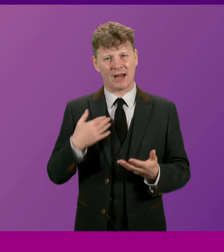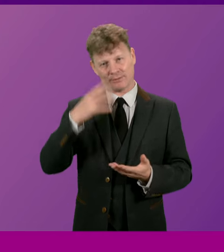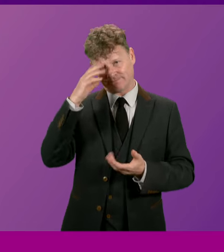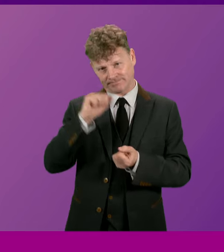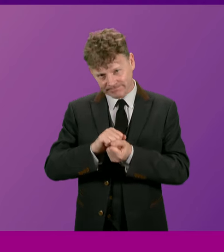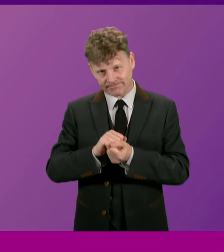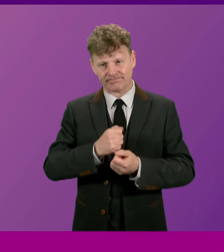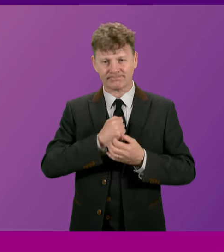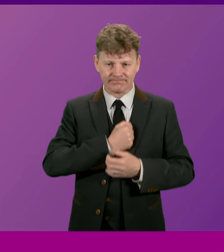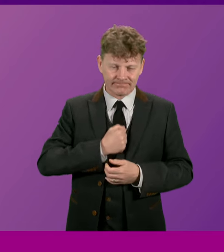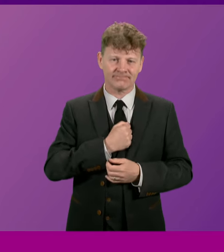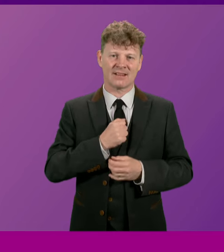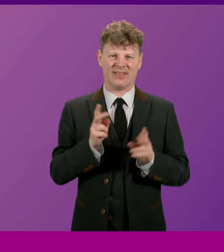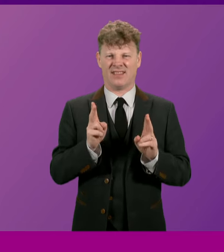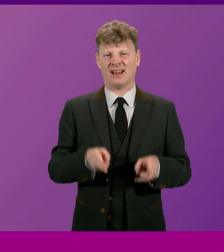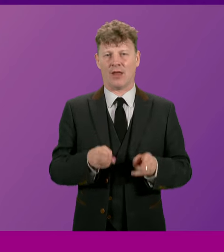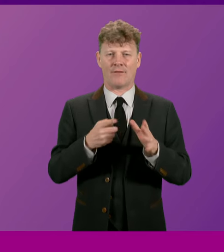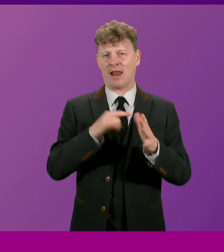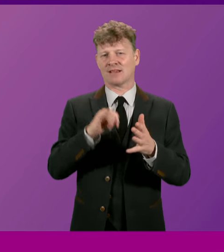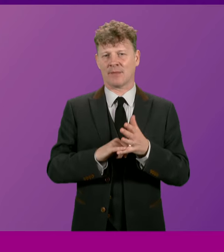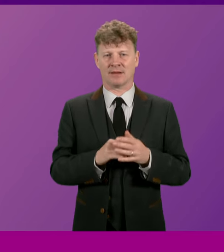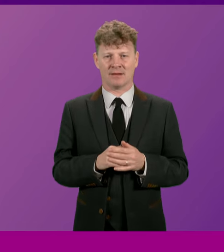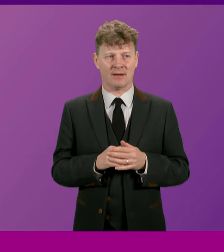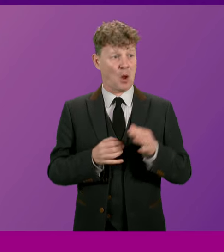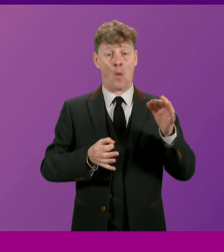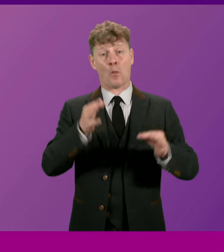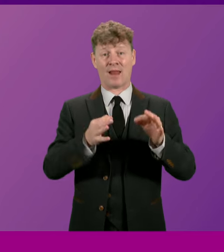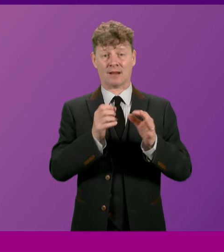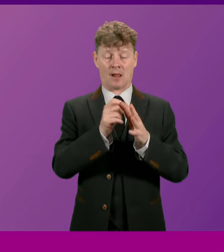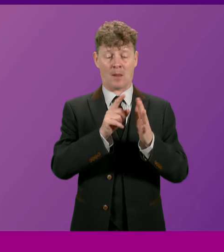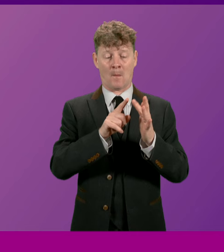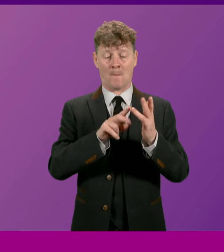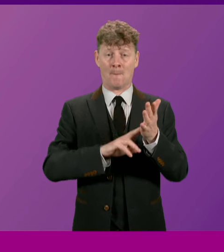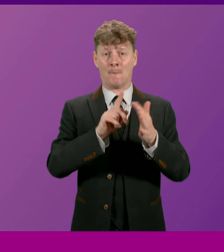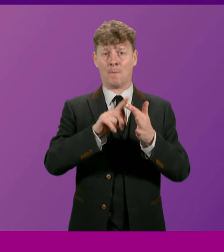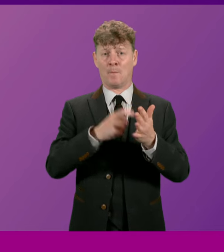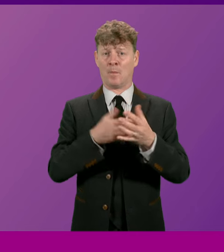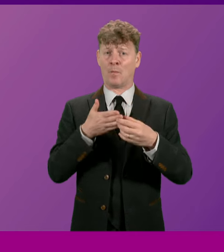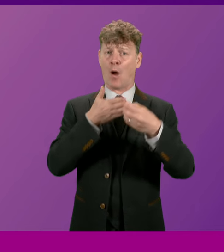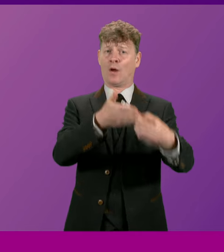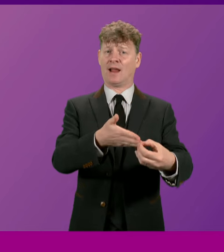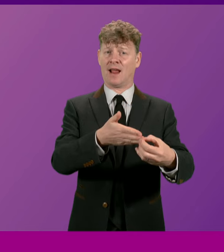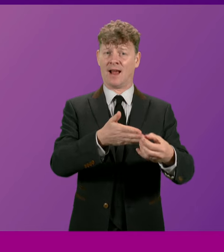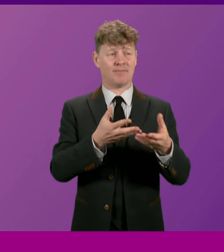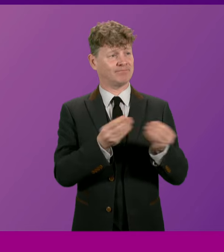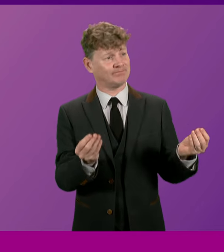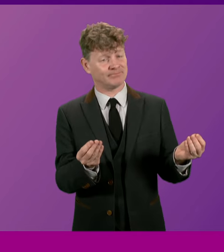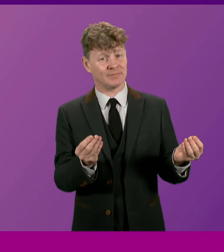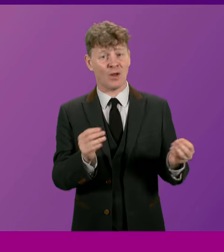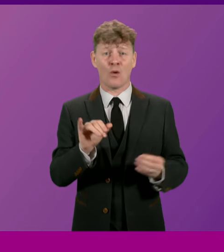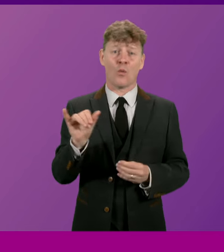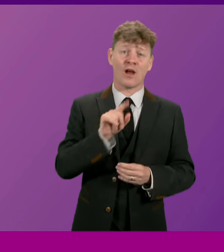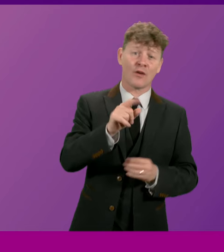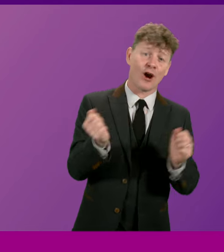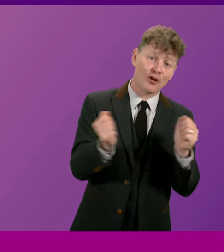death of Alex Salmond, the passing of a political pioneer of our age. Whether we agreed with him